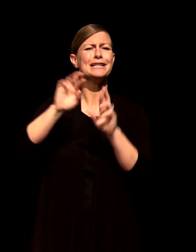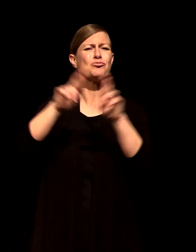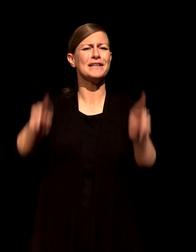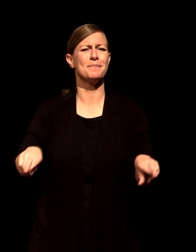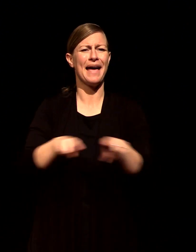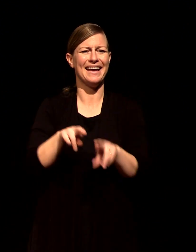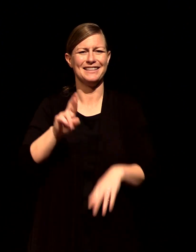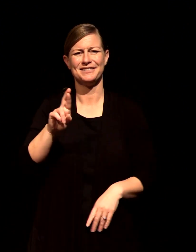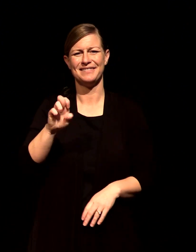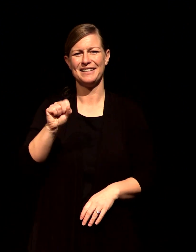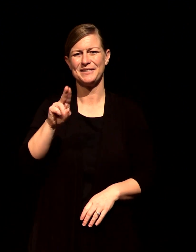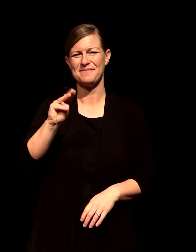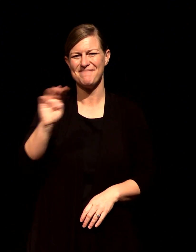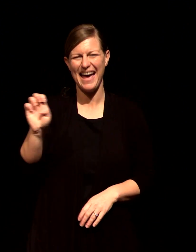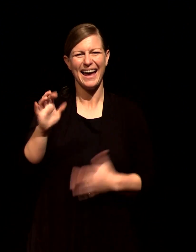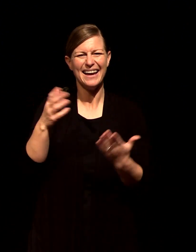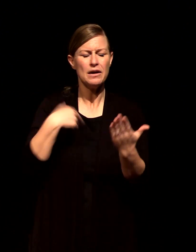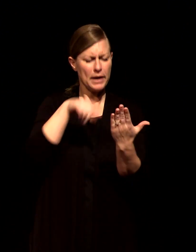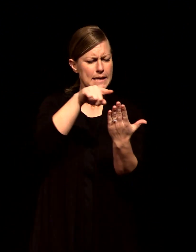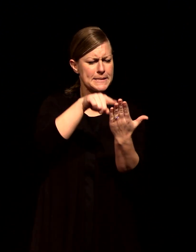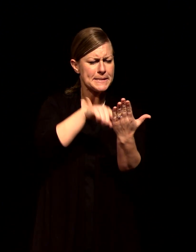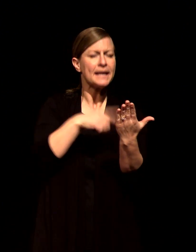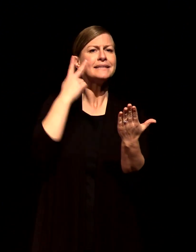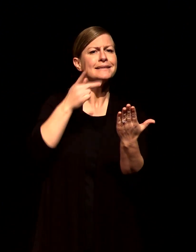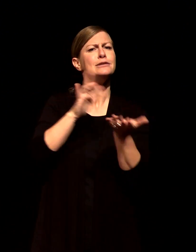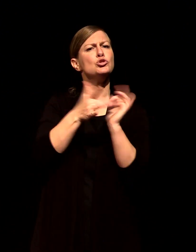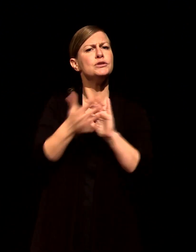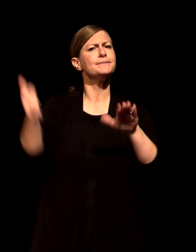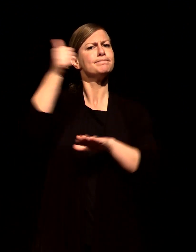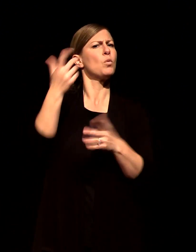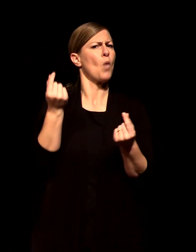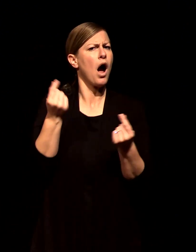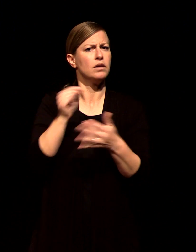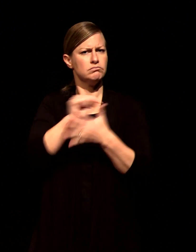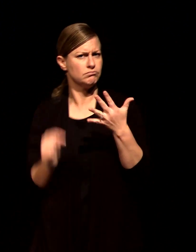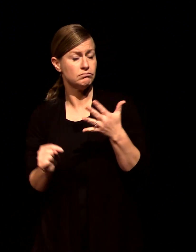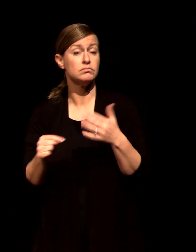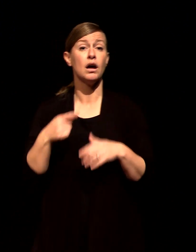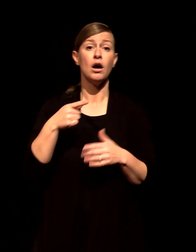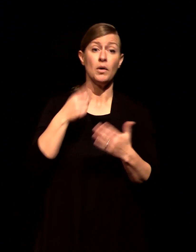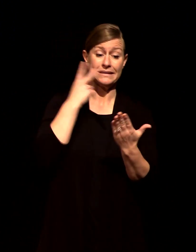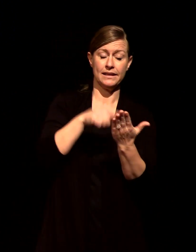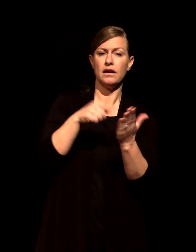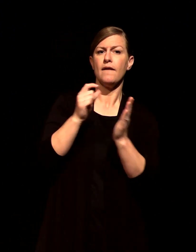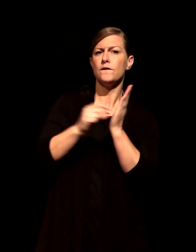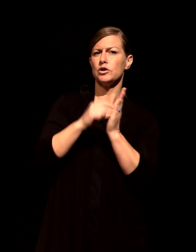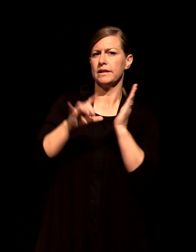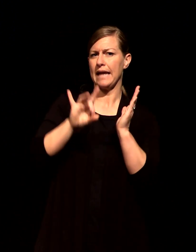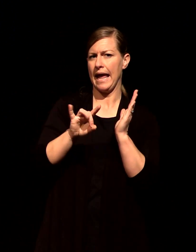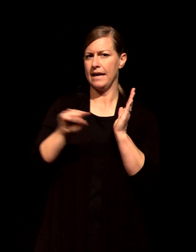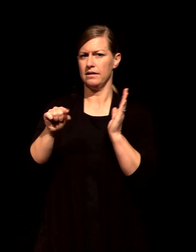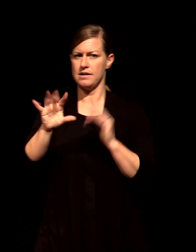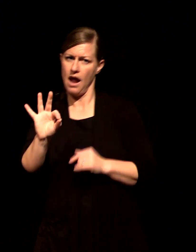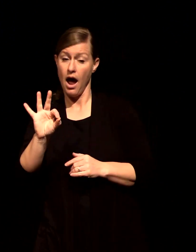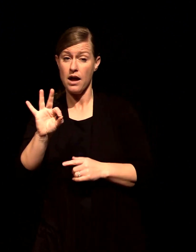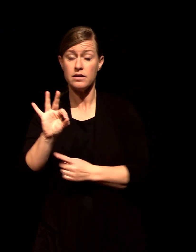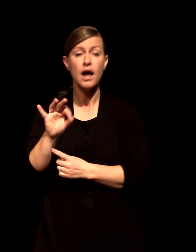see what he's supreme in we come to a couple verses about joy it's verses eight and nine this is God speaking and it's actually from Psalm